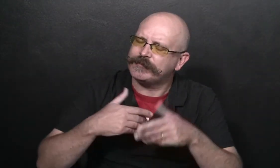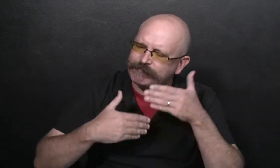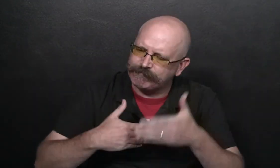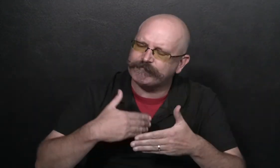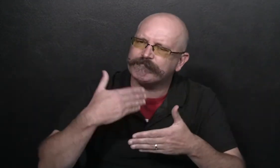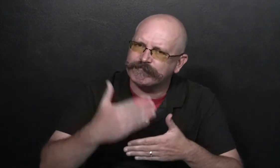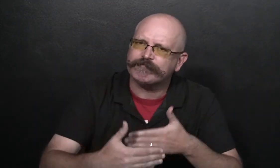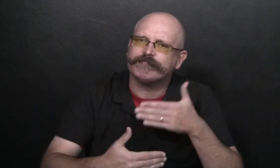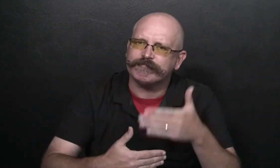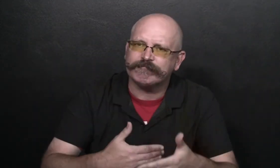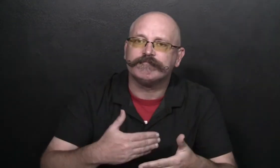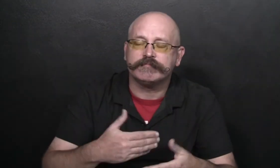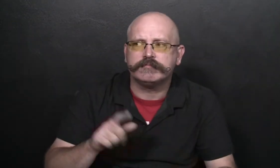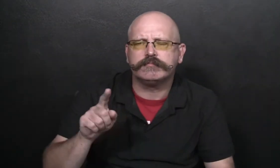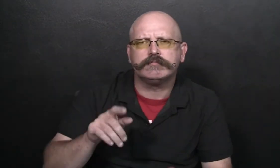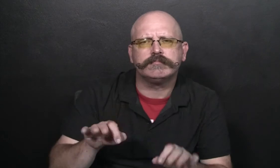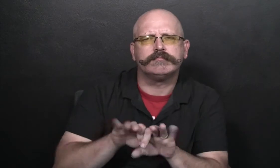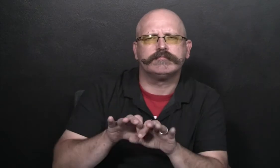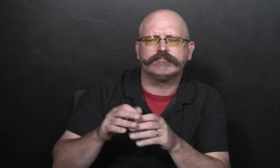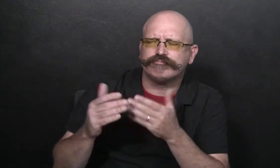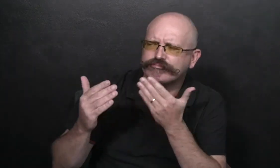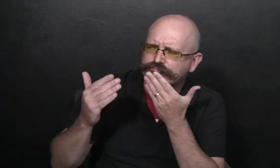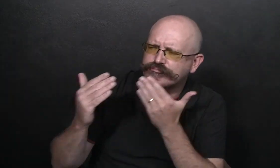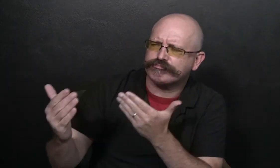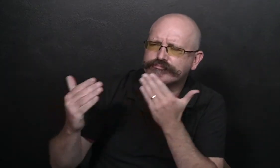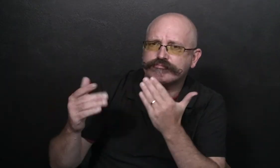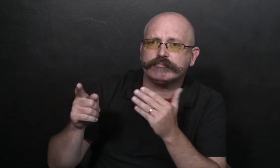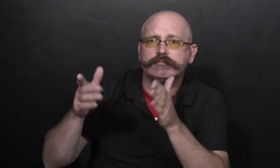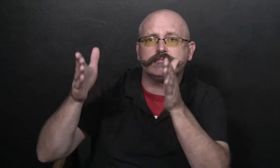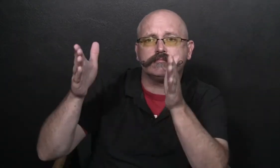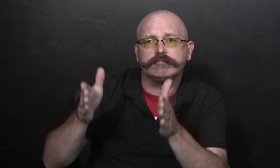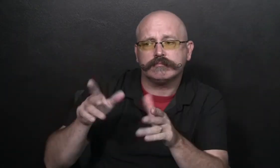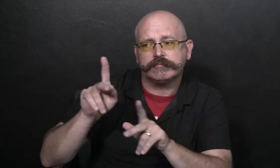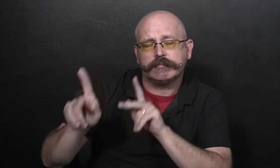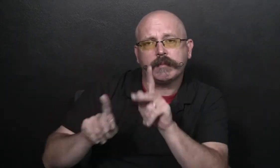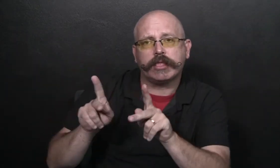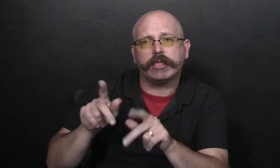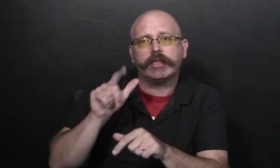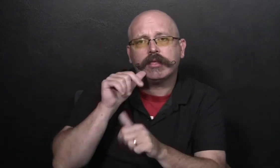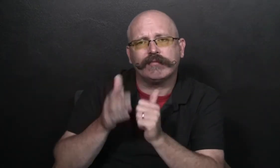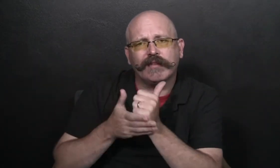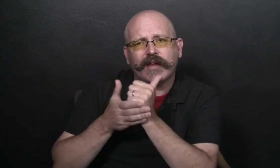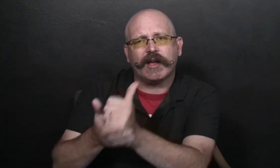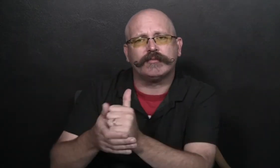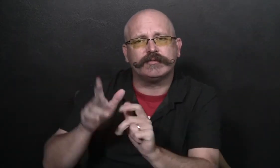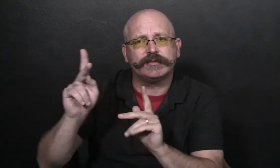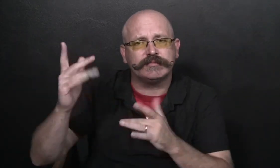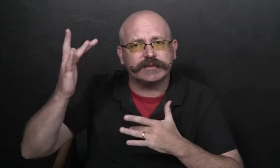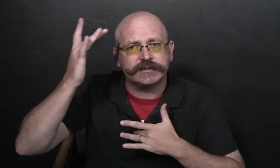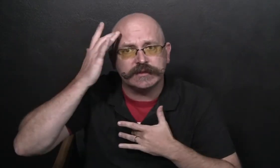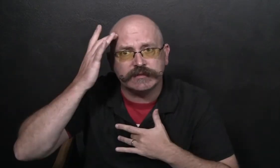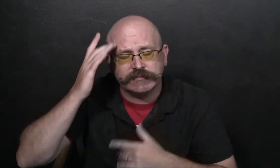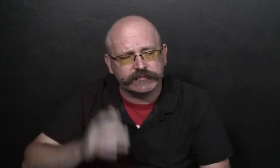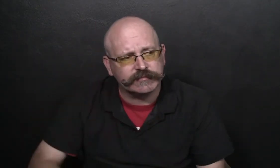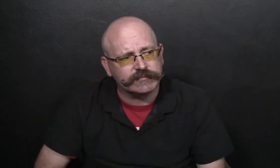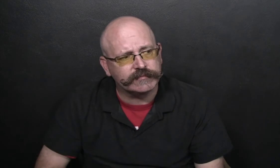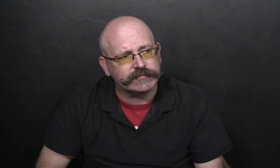It would take some time While they waited They were grateful for everyone who helped those who were sick